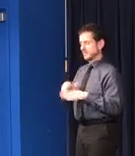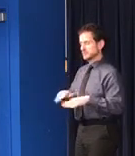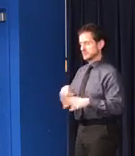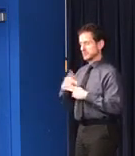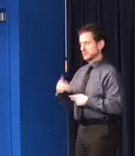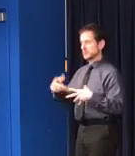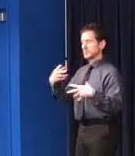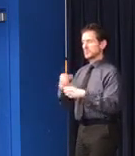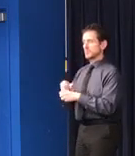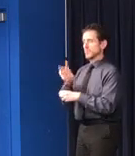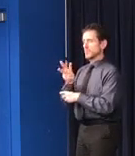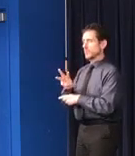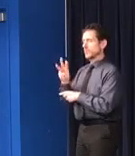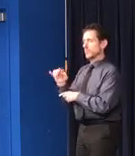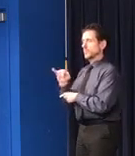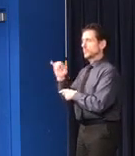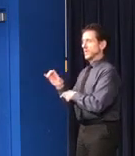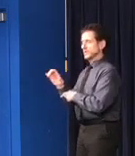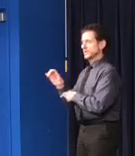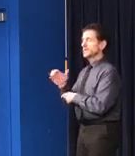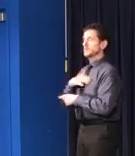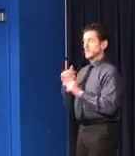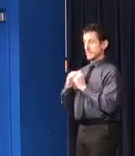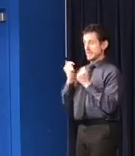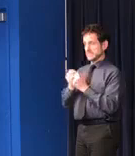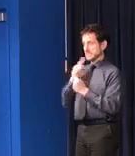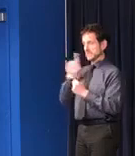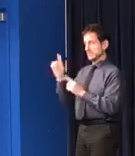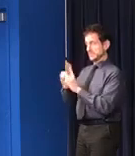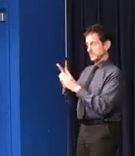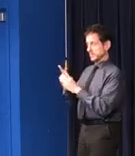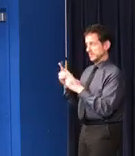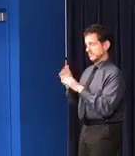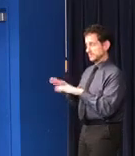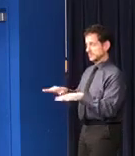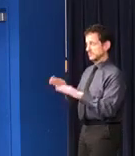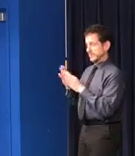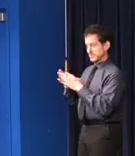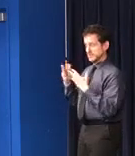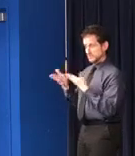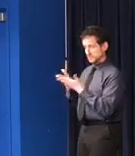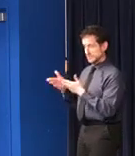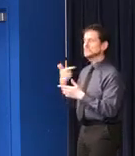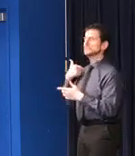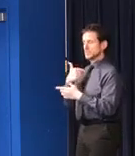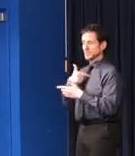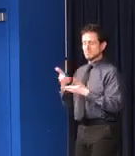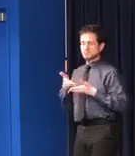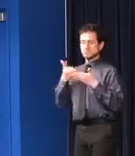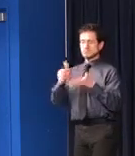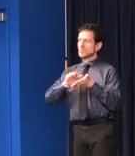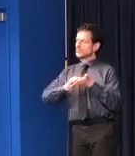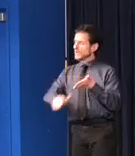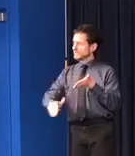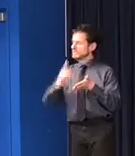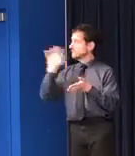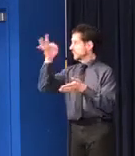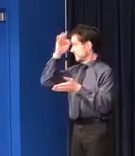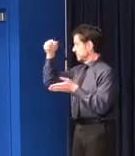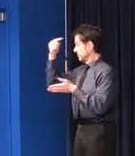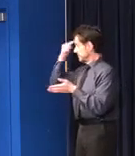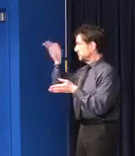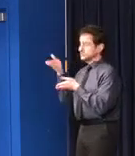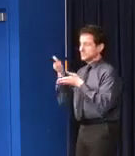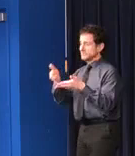team at the Department of Human Services is submitting multiple waivers to the federal government to deliver as much nutrition